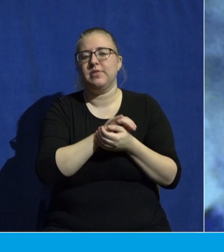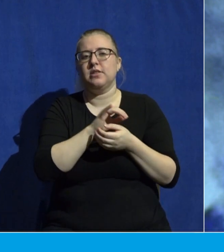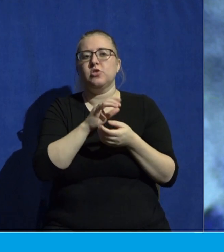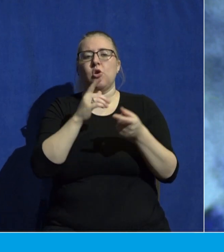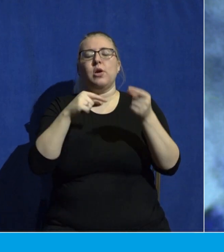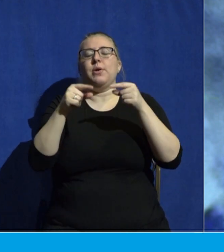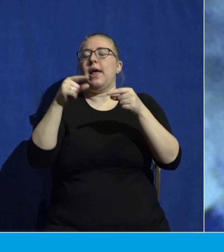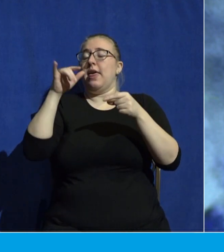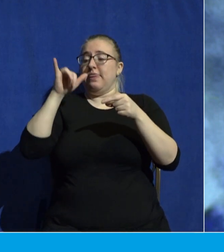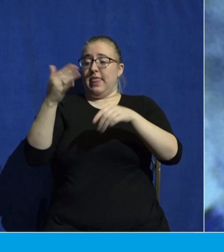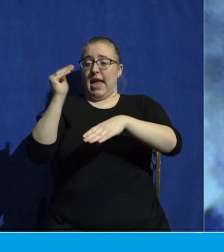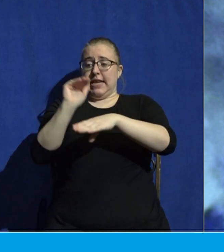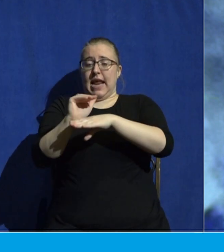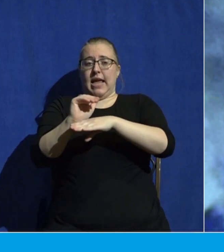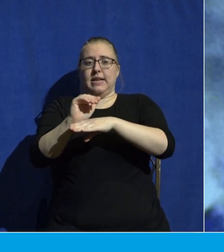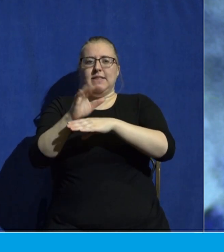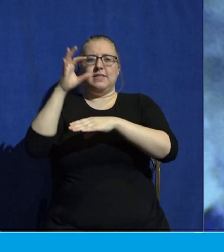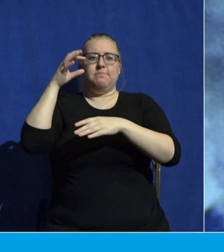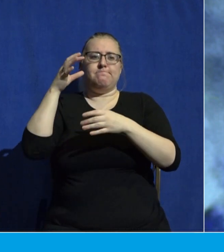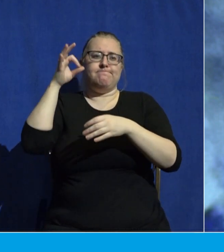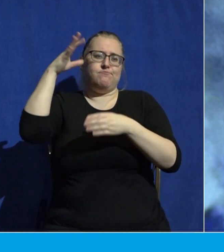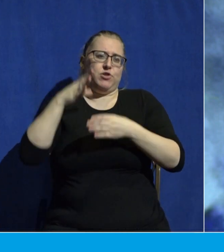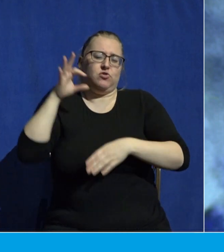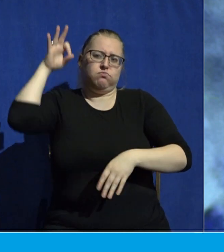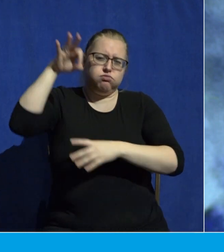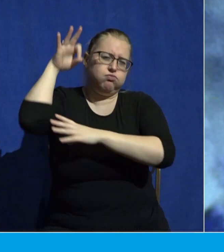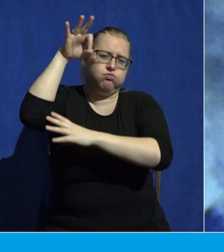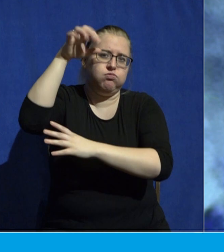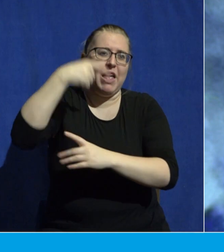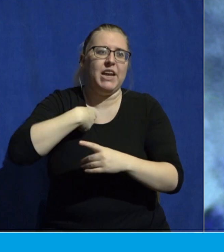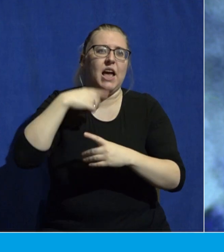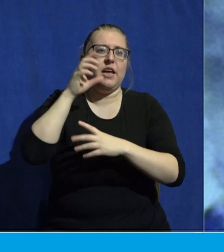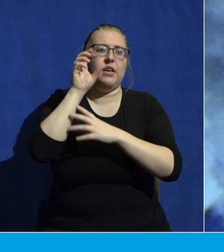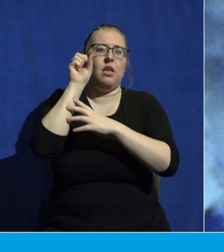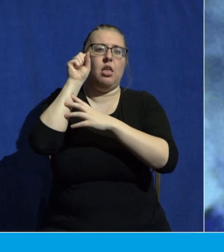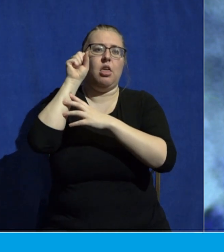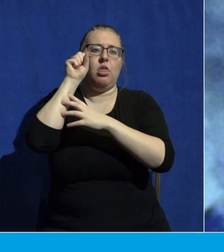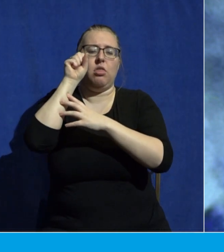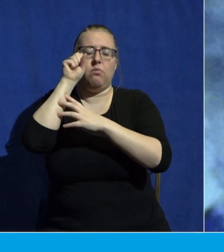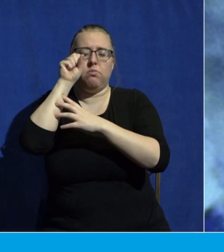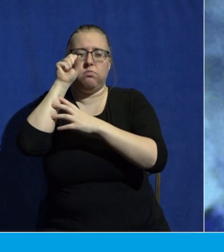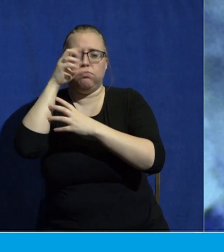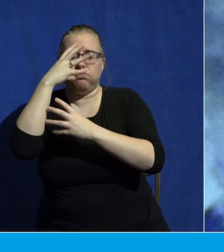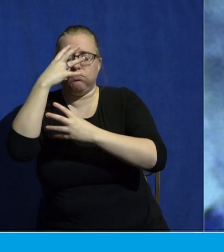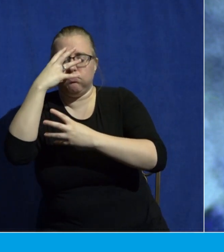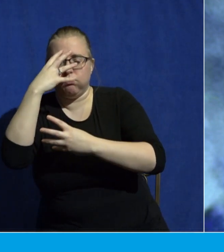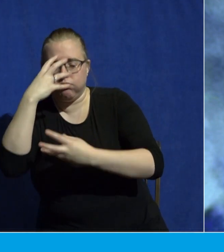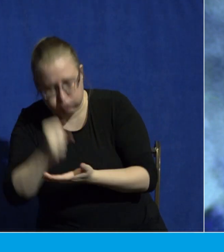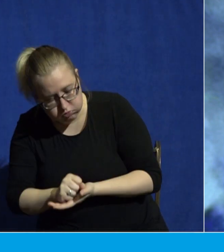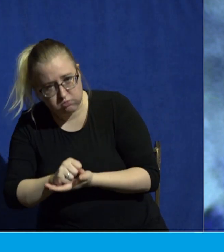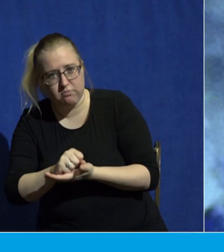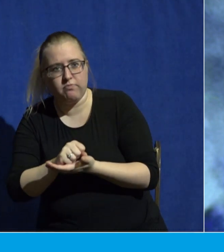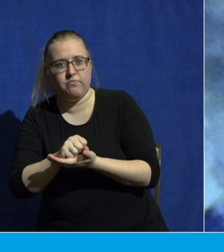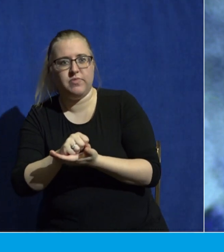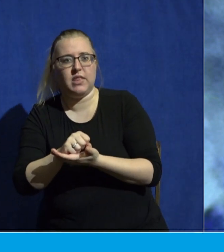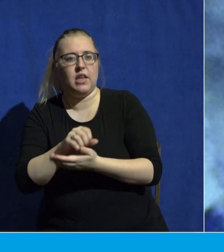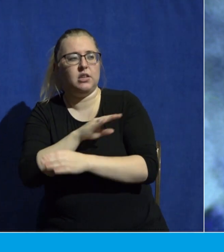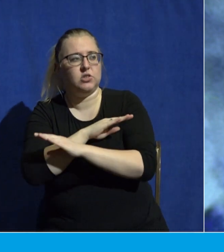talking about just like kind of a little head-bobbing, dozing off. I was gone, like laid out in the pew, sleeping. And I